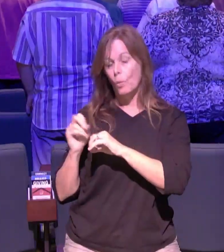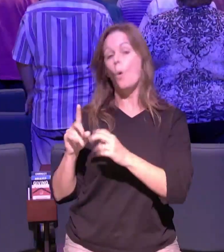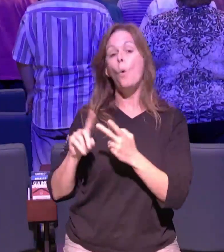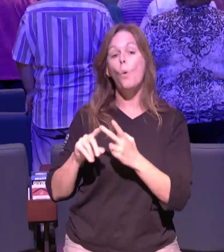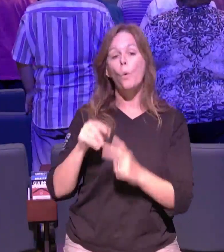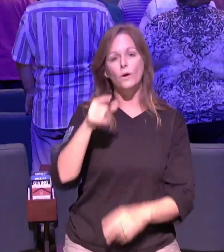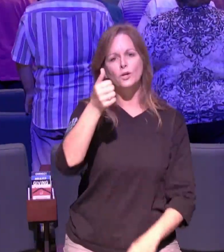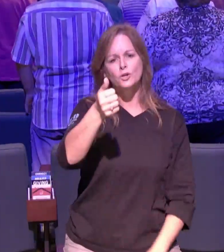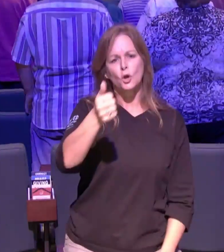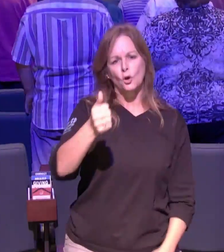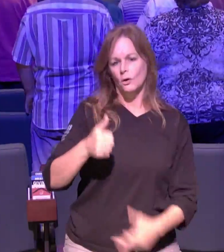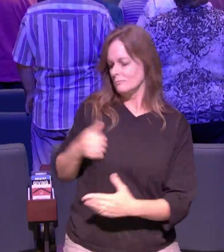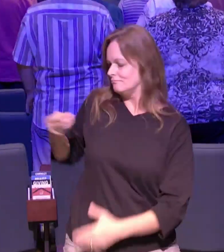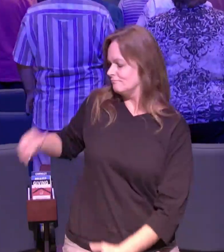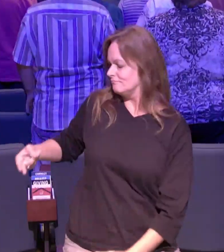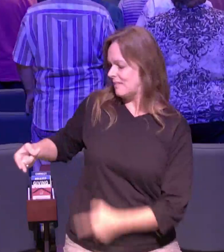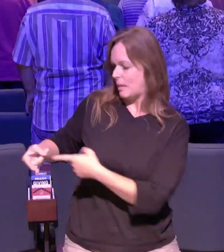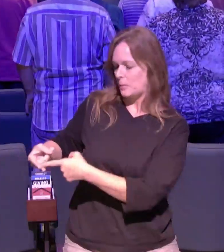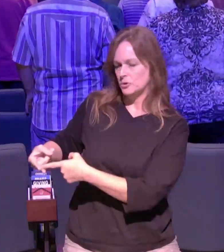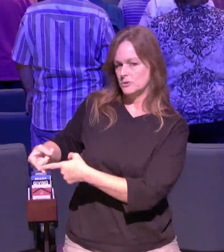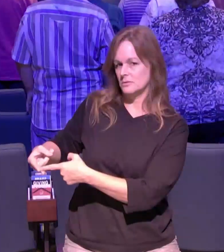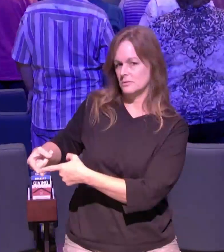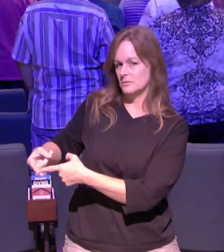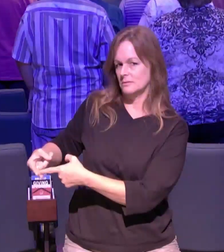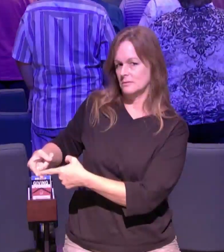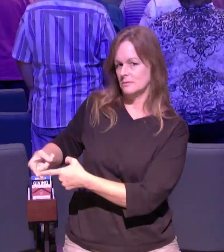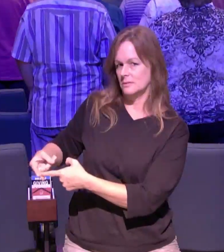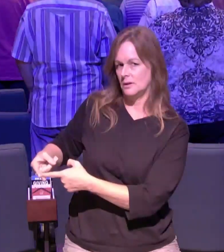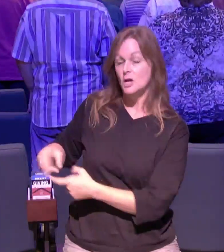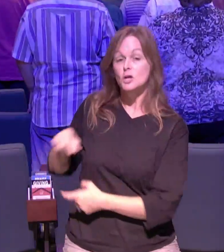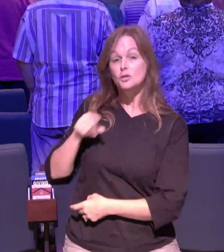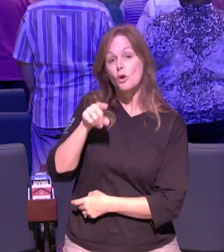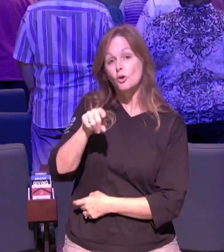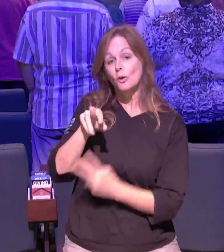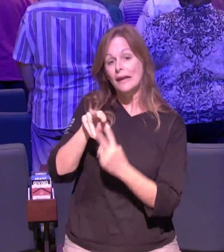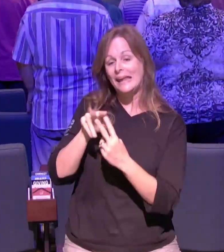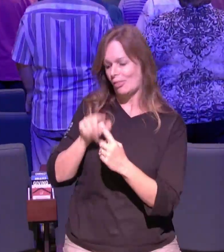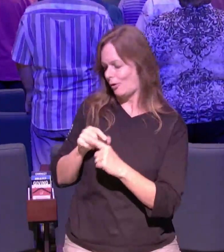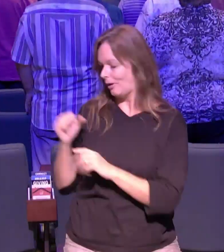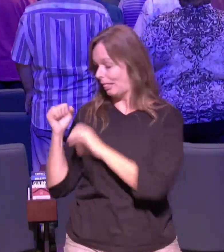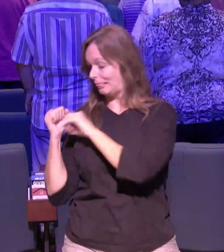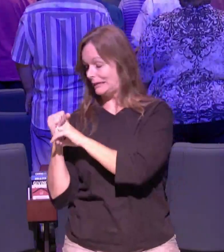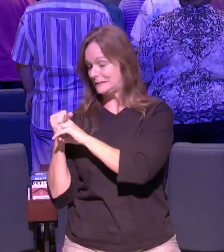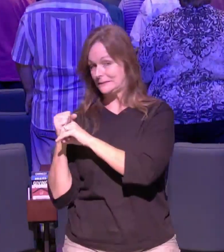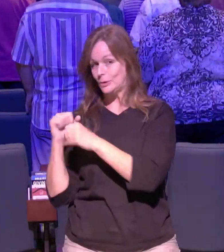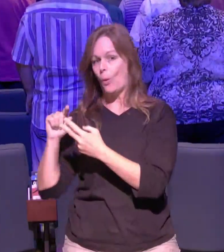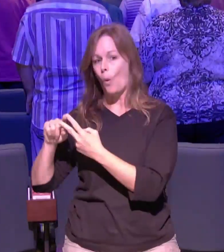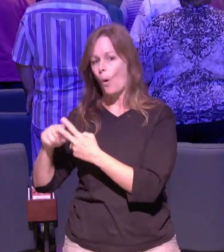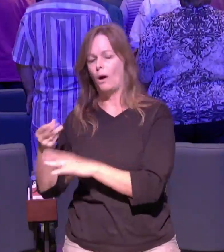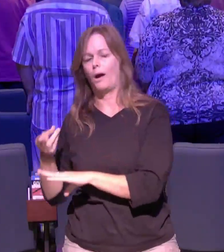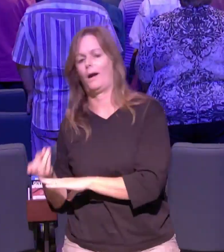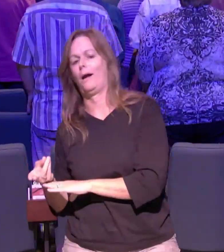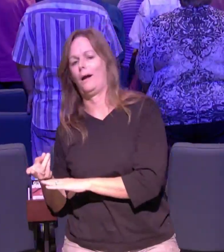and you need that new beginning with jesus you can have it by just opening up your heart to him today would you bow with me as we pray